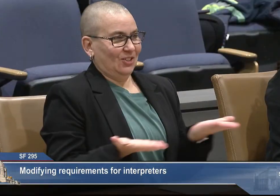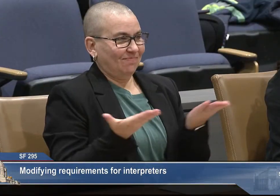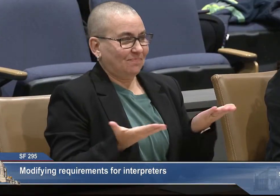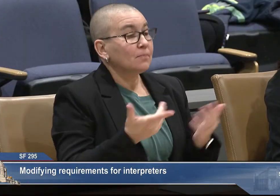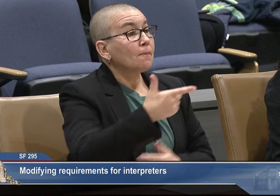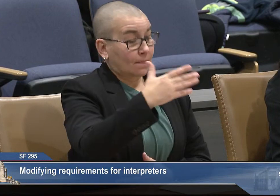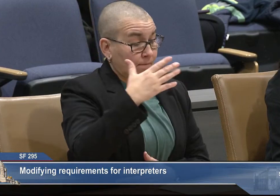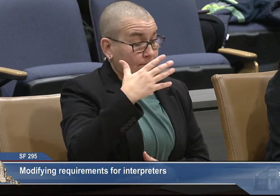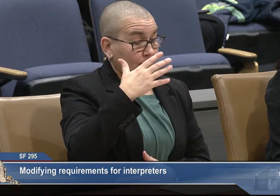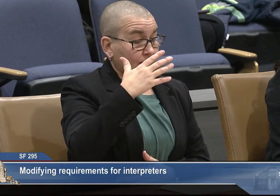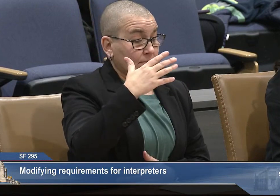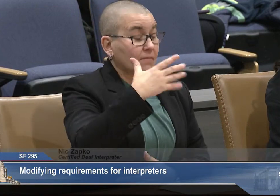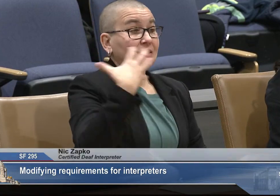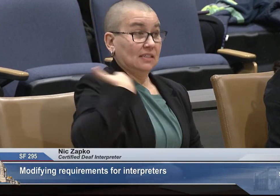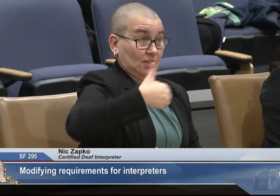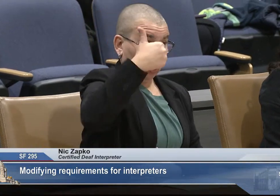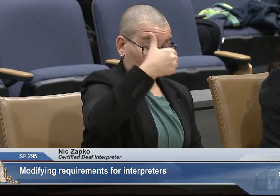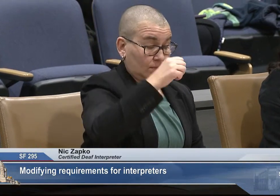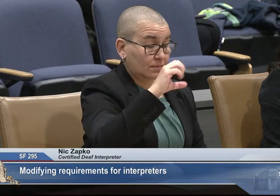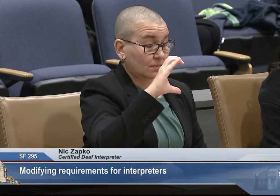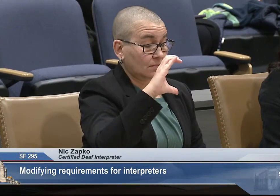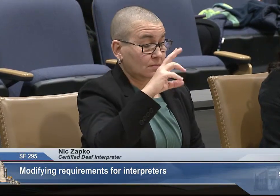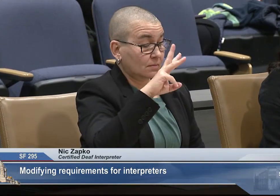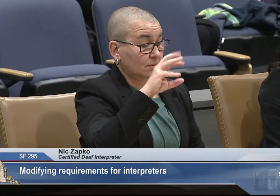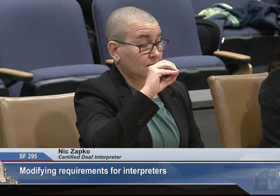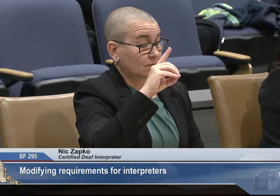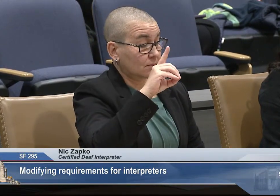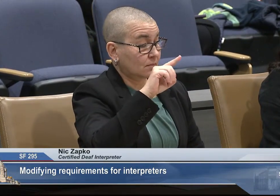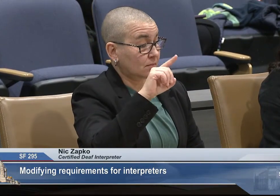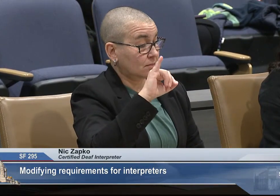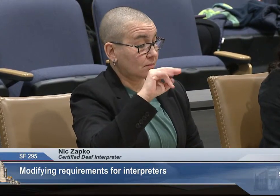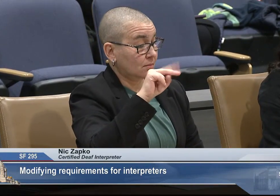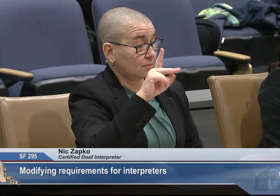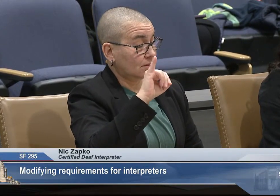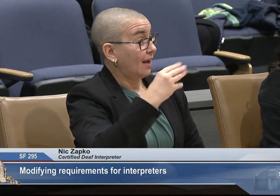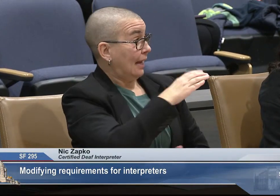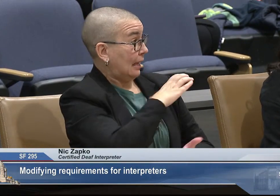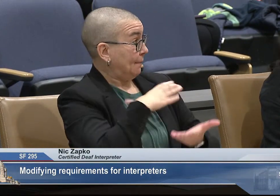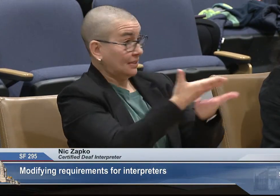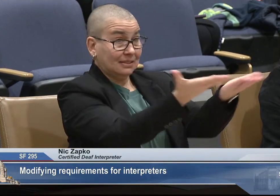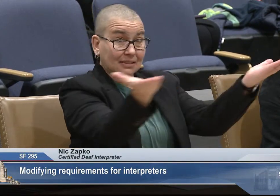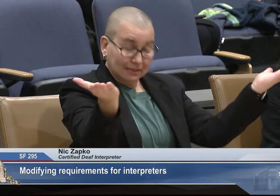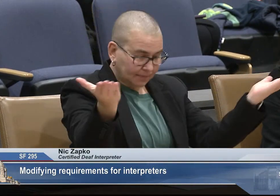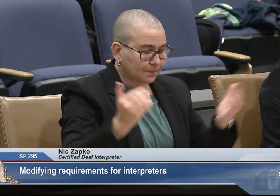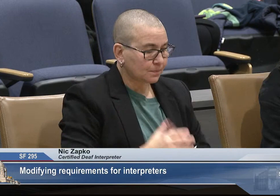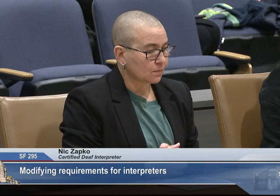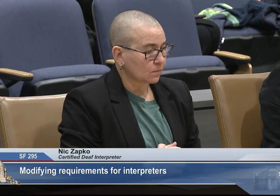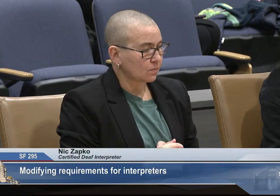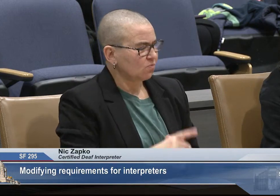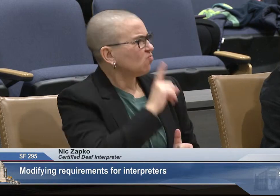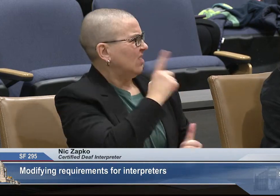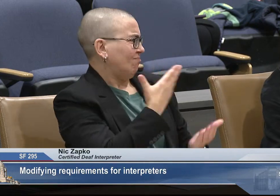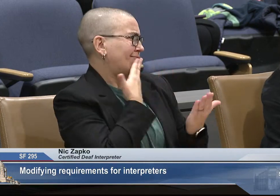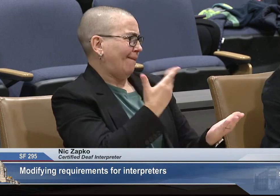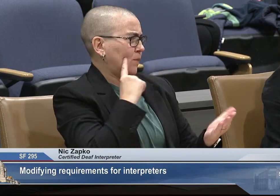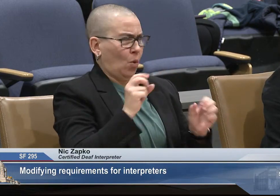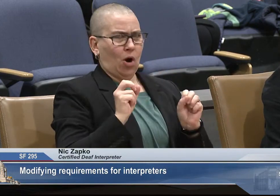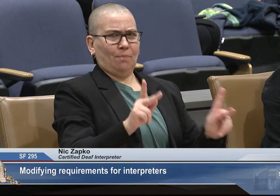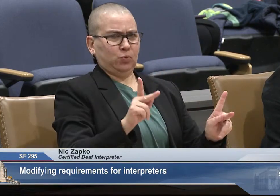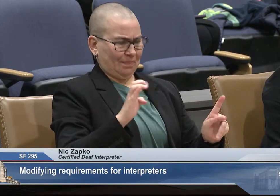I'm very happy to be here. Chair Swadzinski and committee members, thank